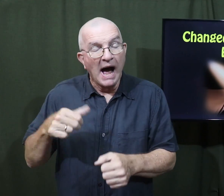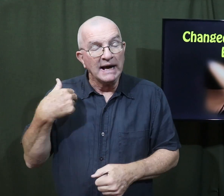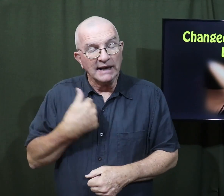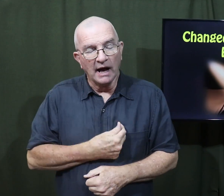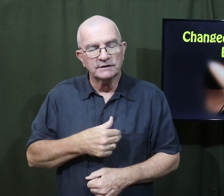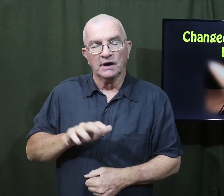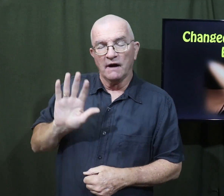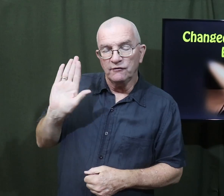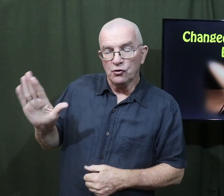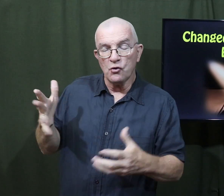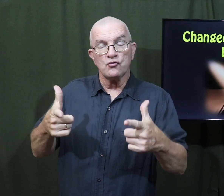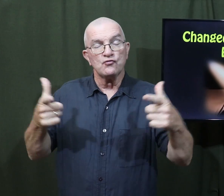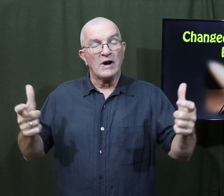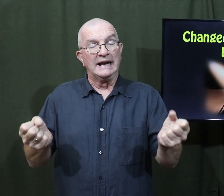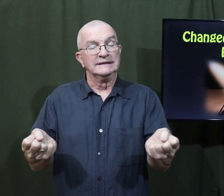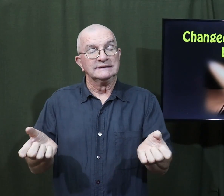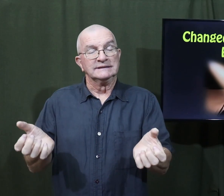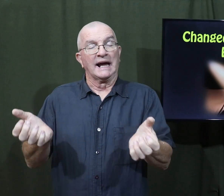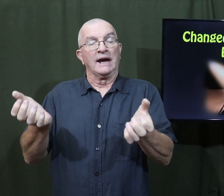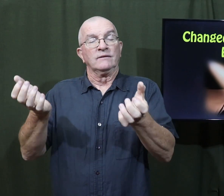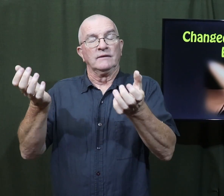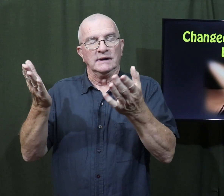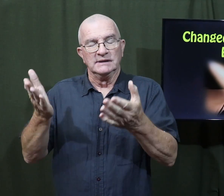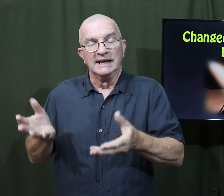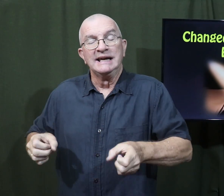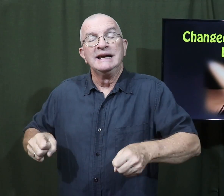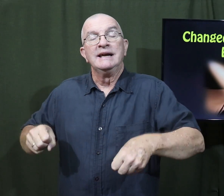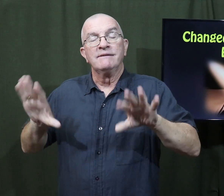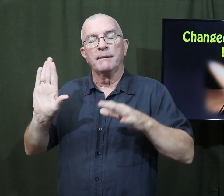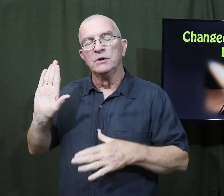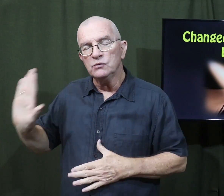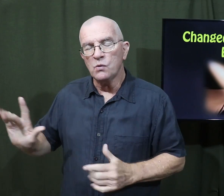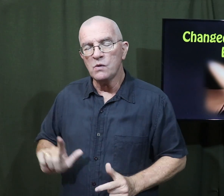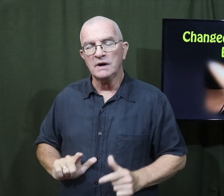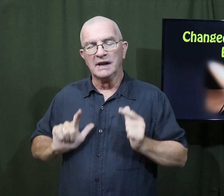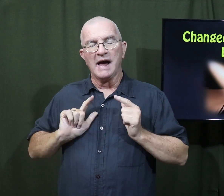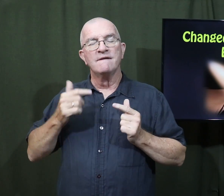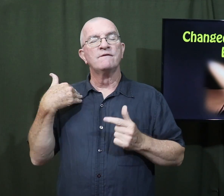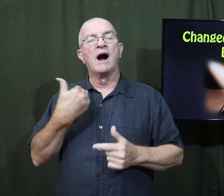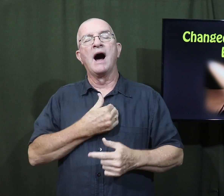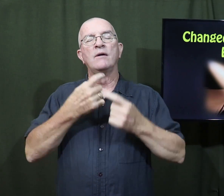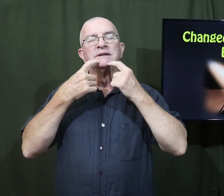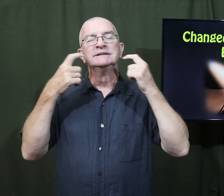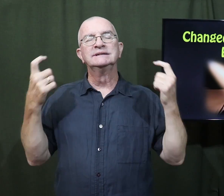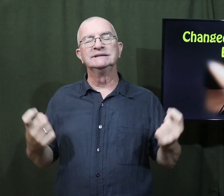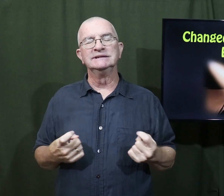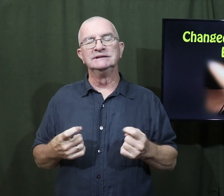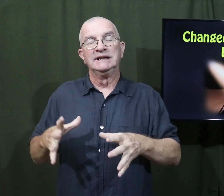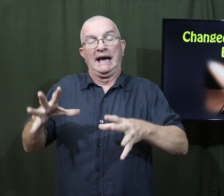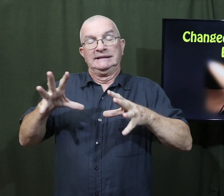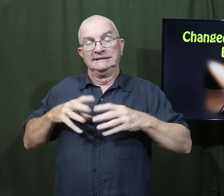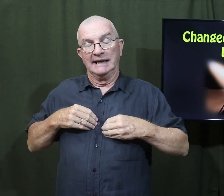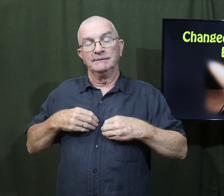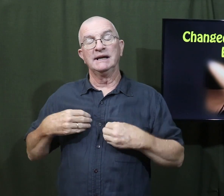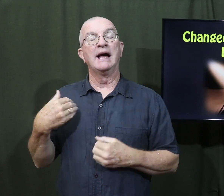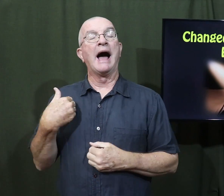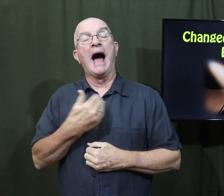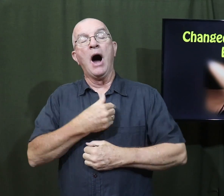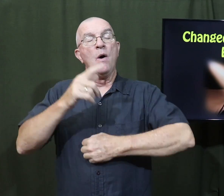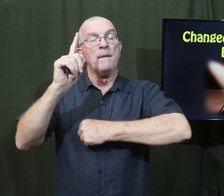Remind us of your great sacrifice, giving up your life for our sin, accepting our